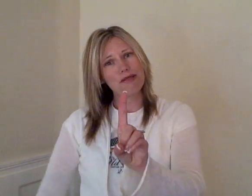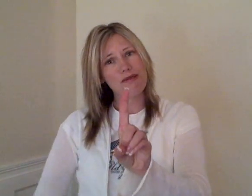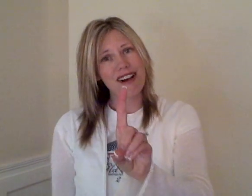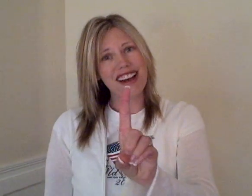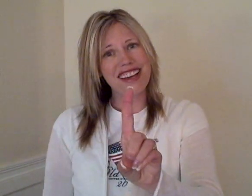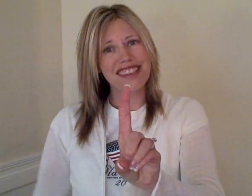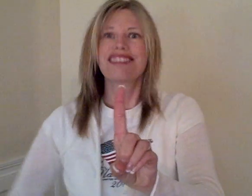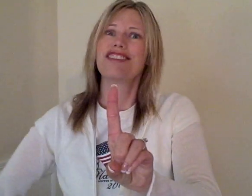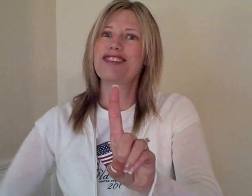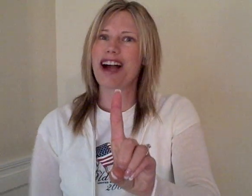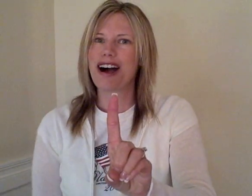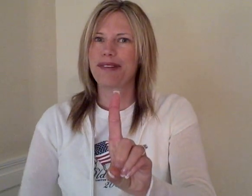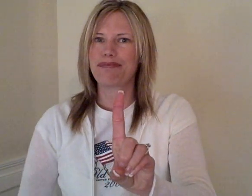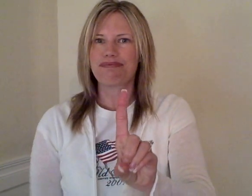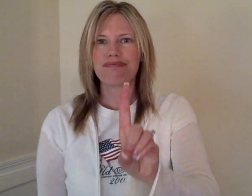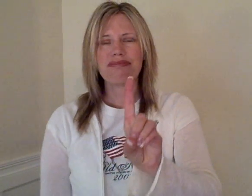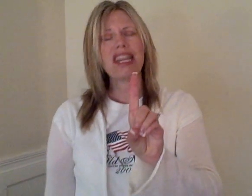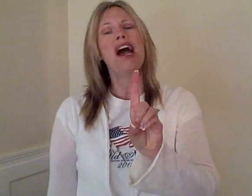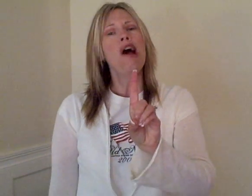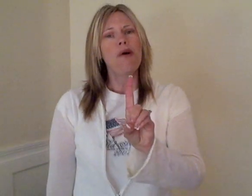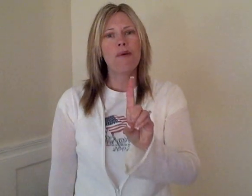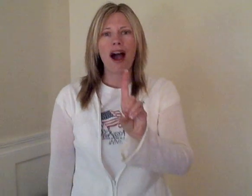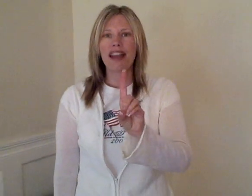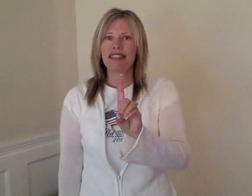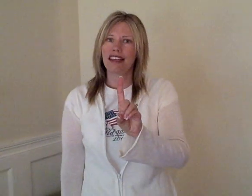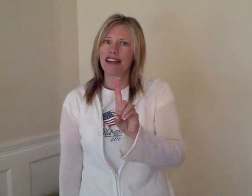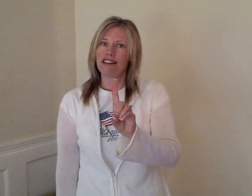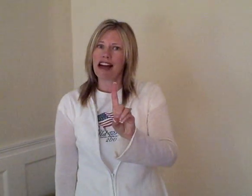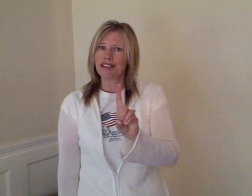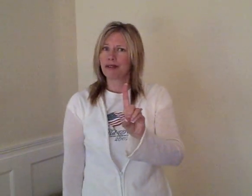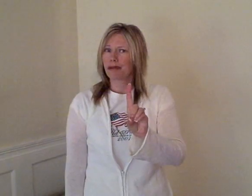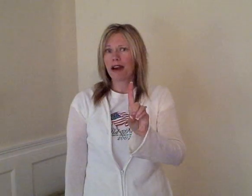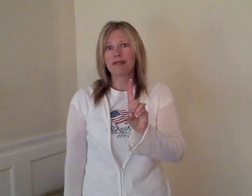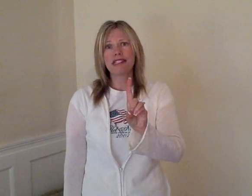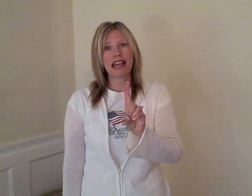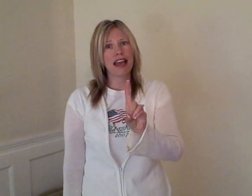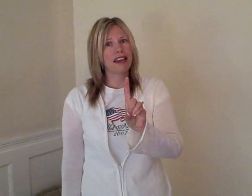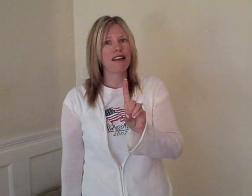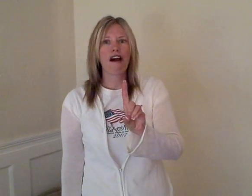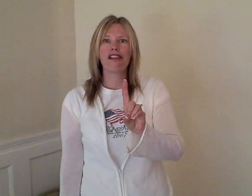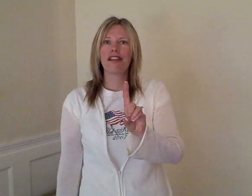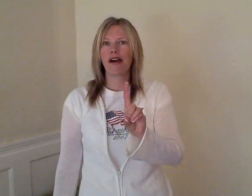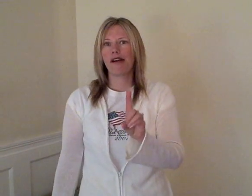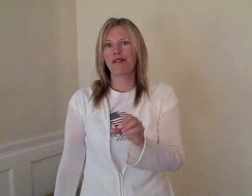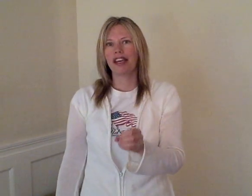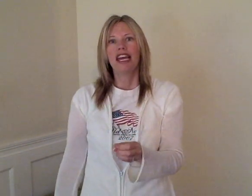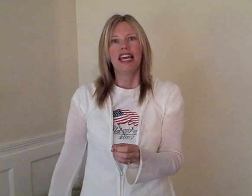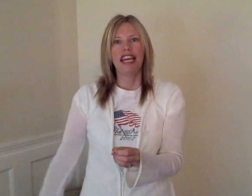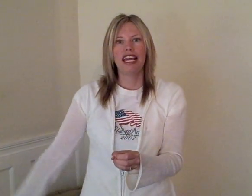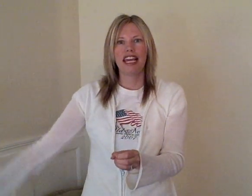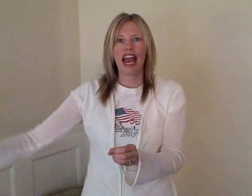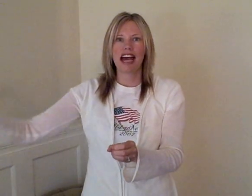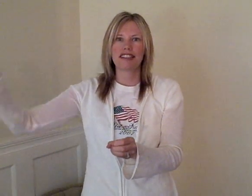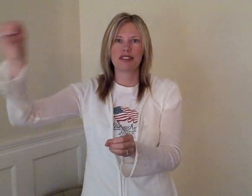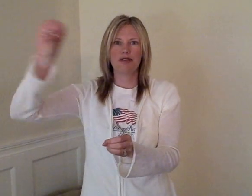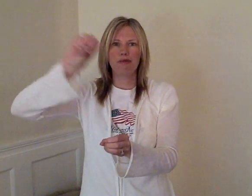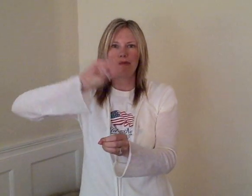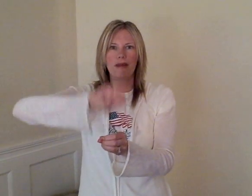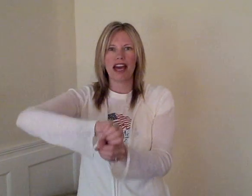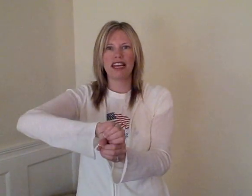one. Good job. One little ice cream cone standing all alone. He has a scoop and